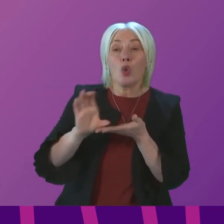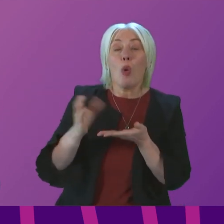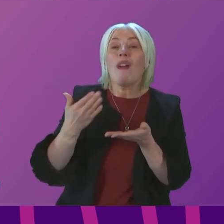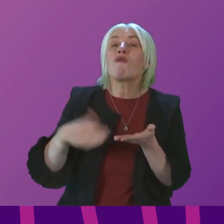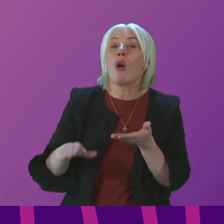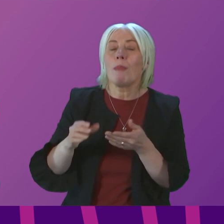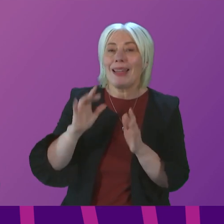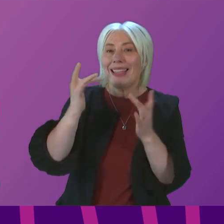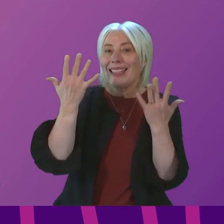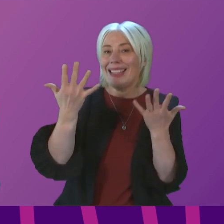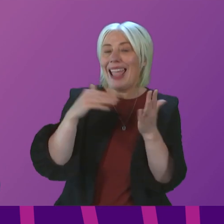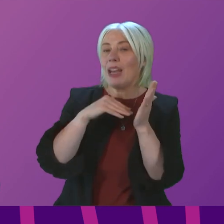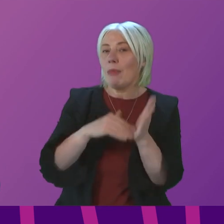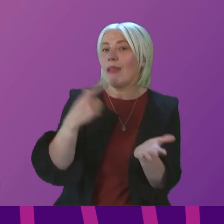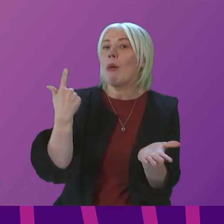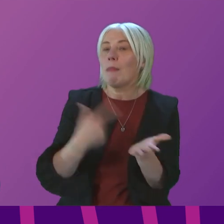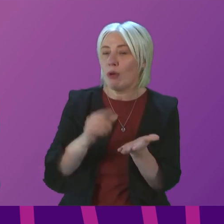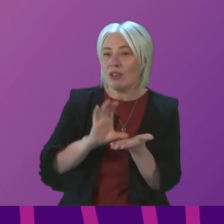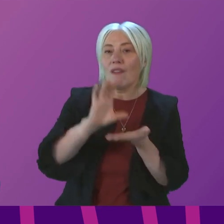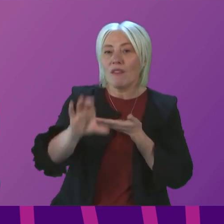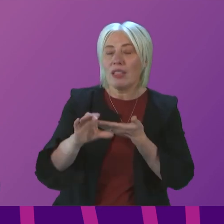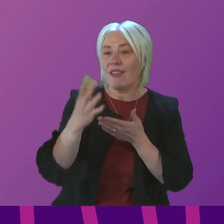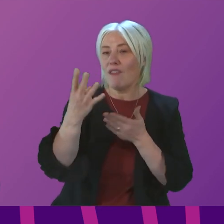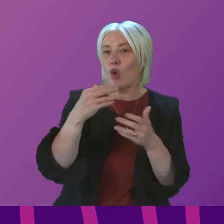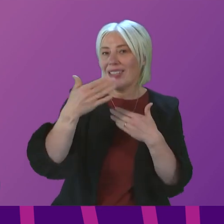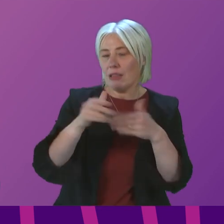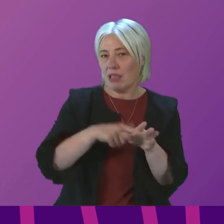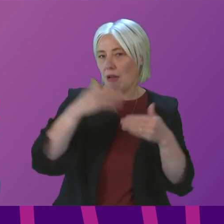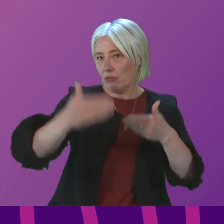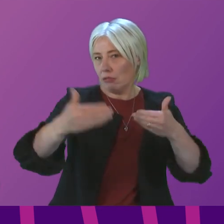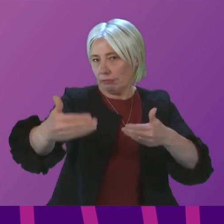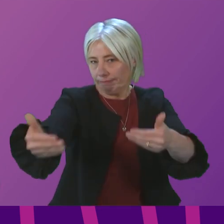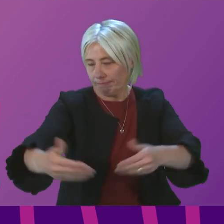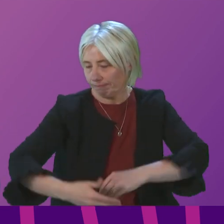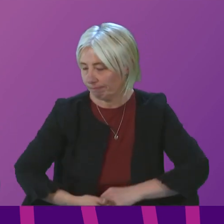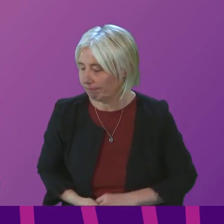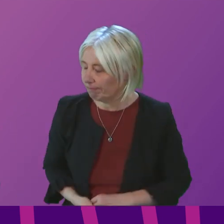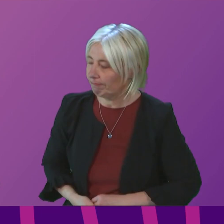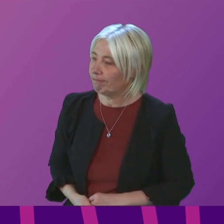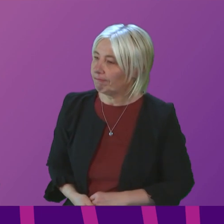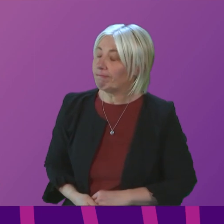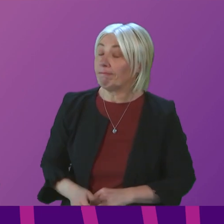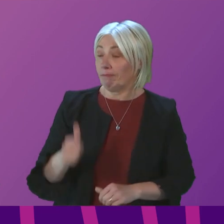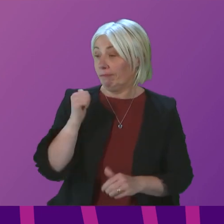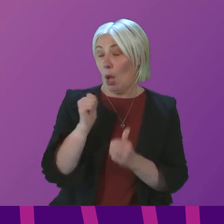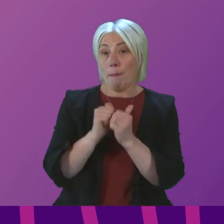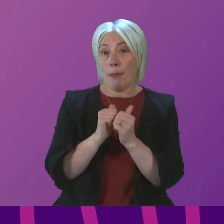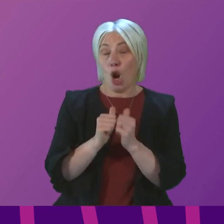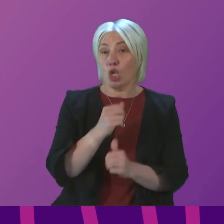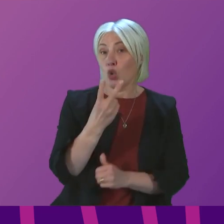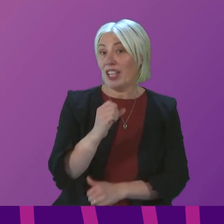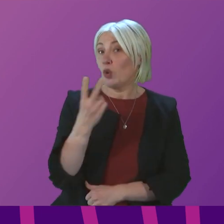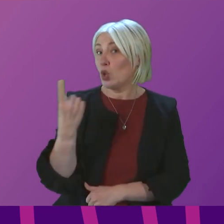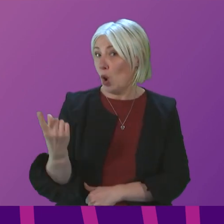funding of £10 million over the next four years. Clare Baker. Thank you. In March 2021,